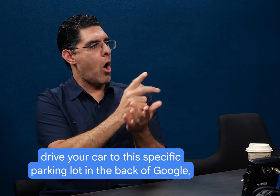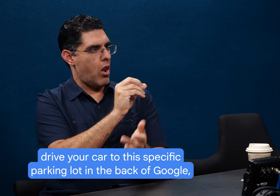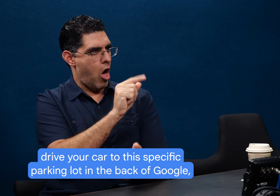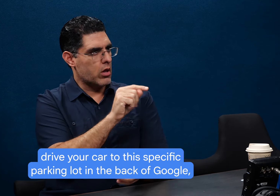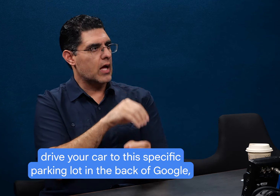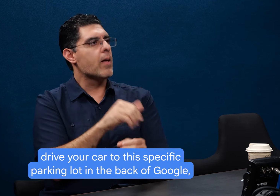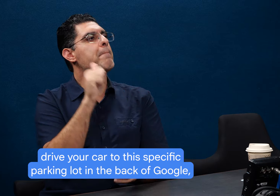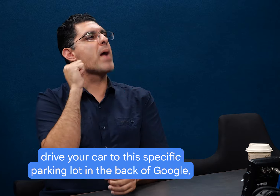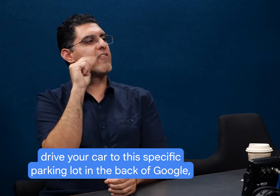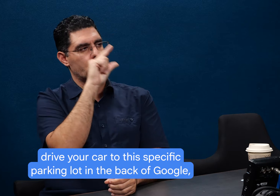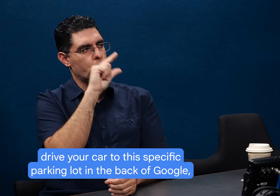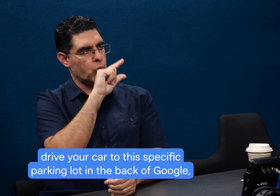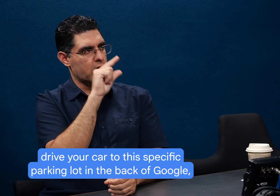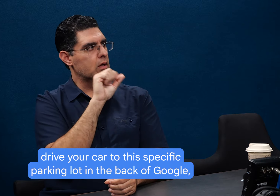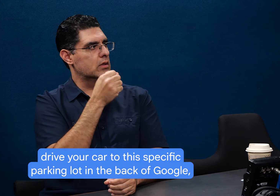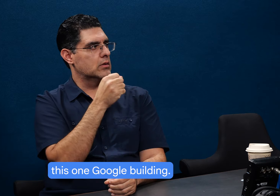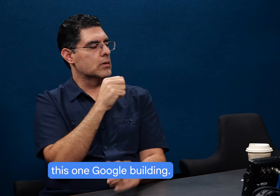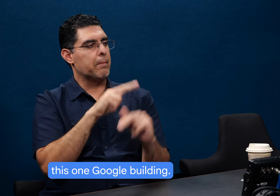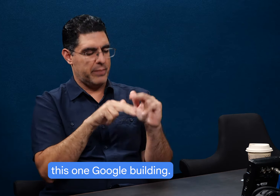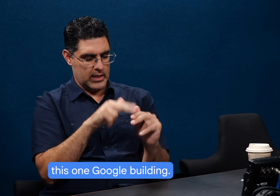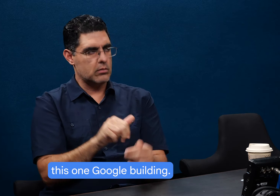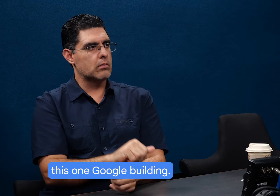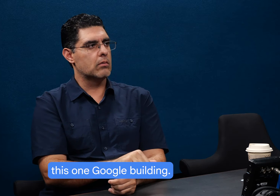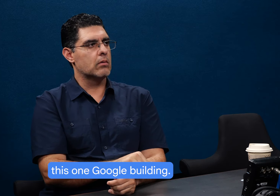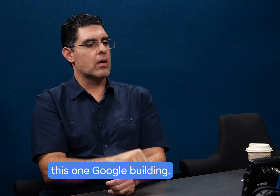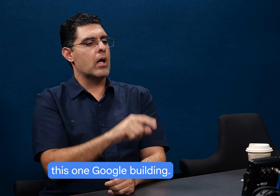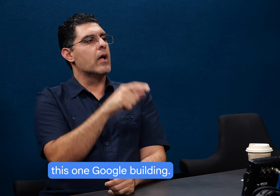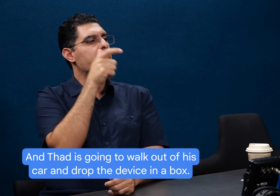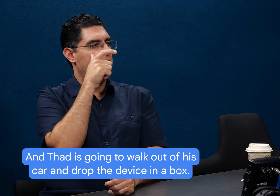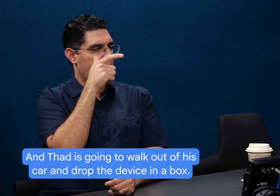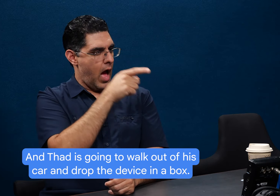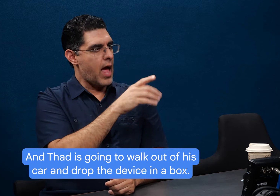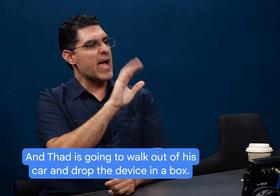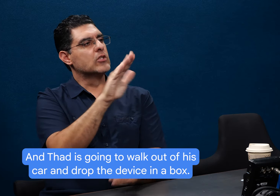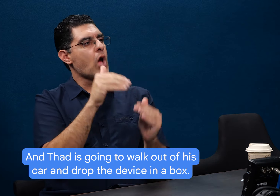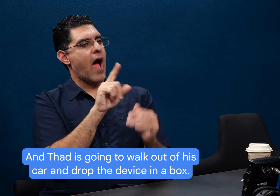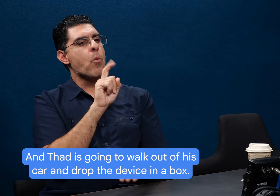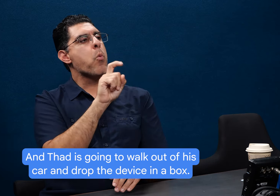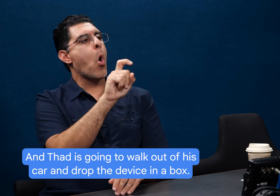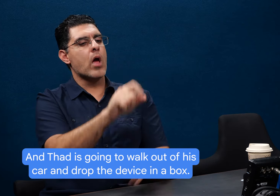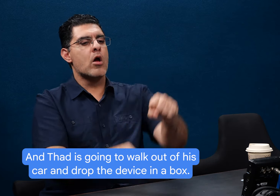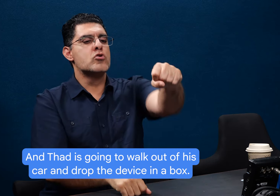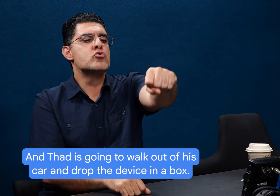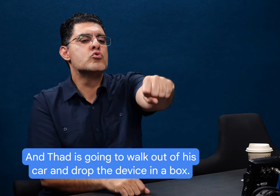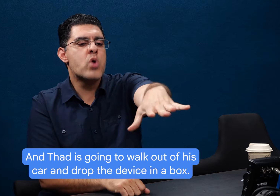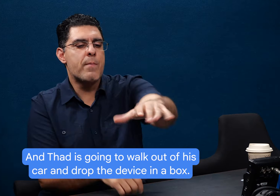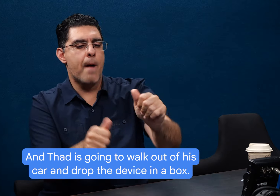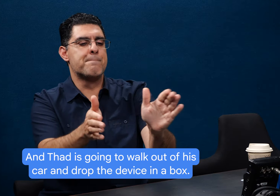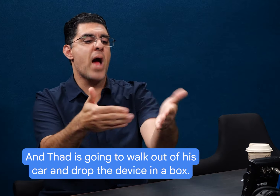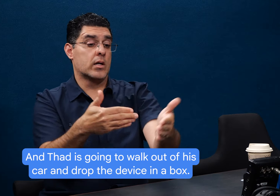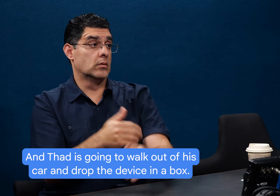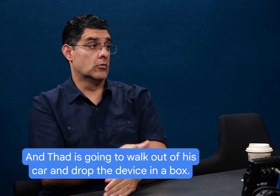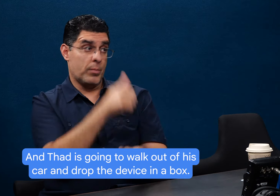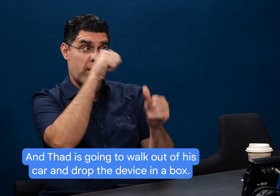parking lot in the back of Google, this one Google building. And Thad is going to walk out of his car and